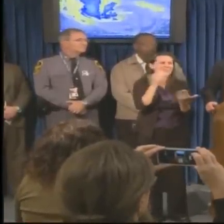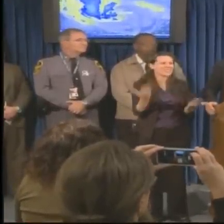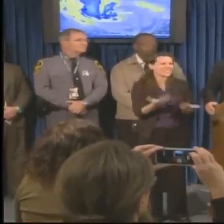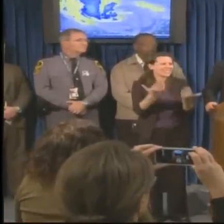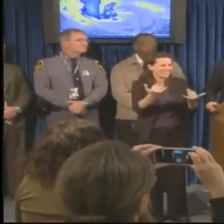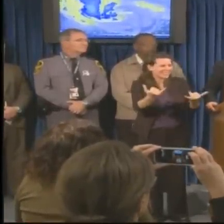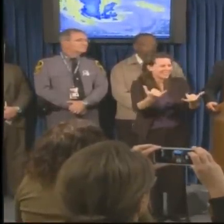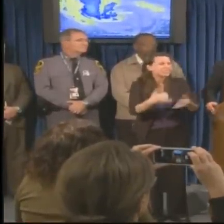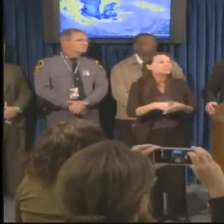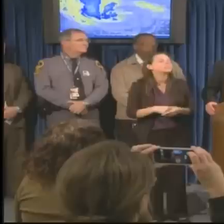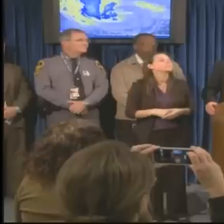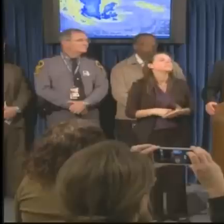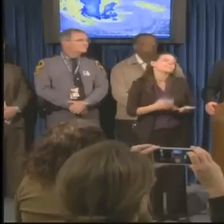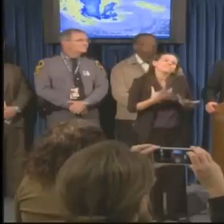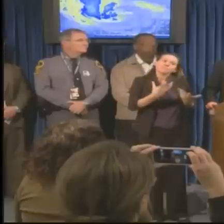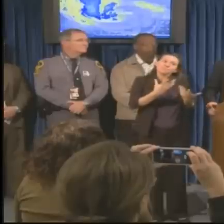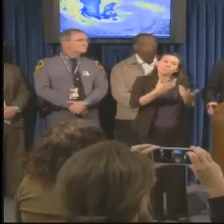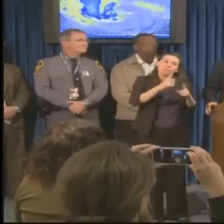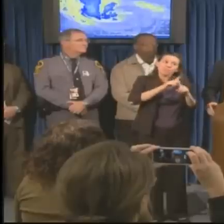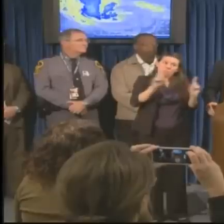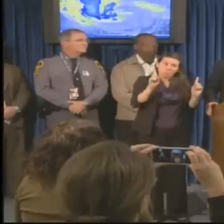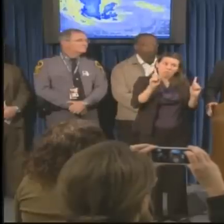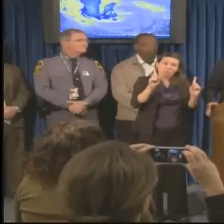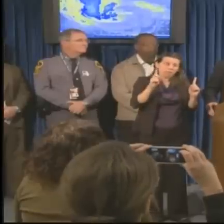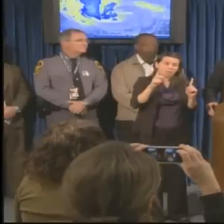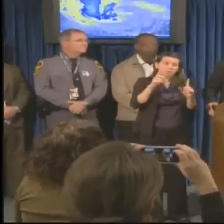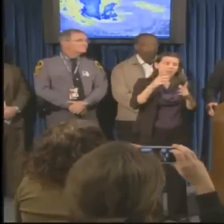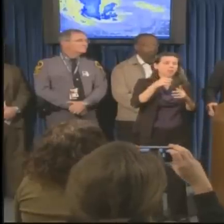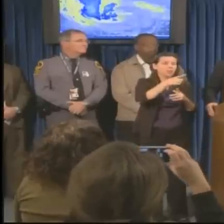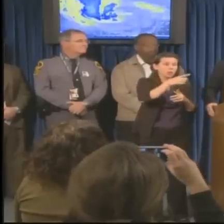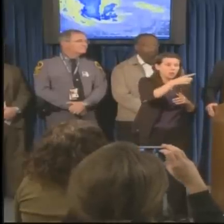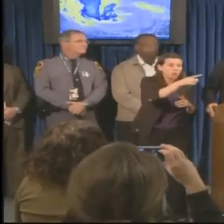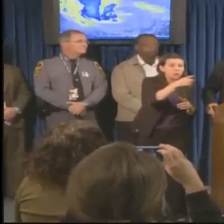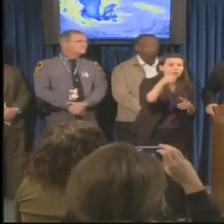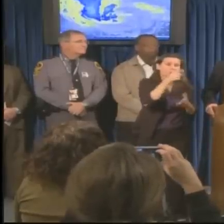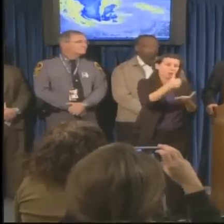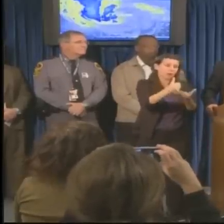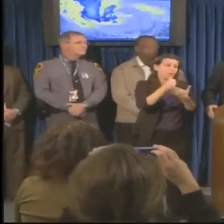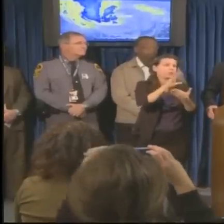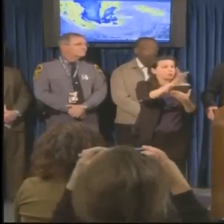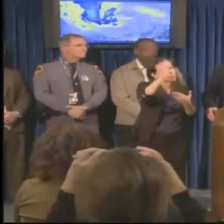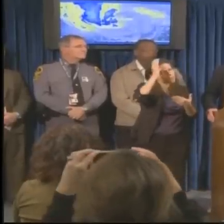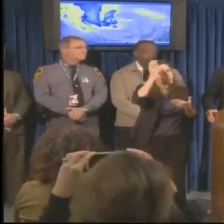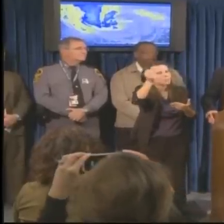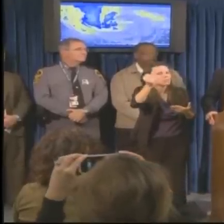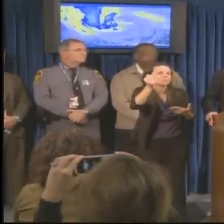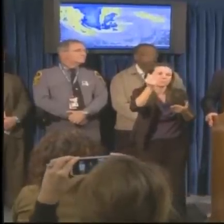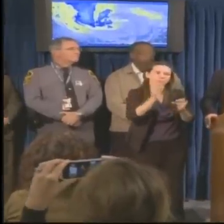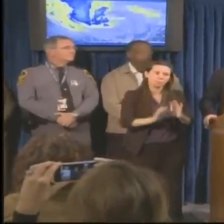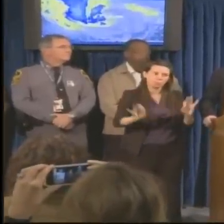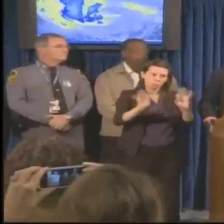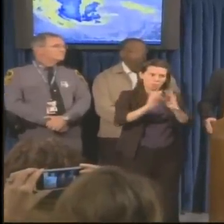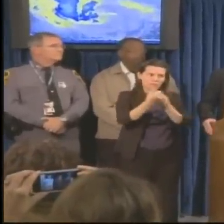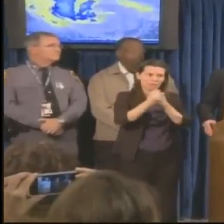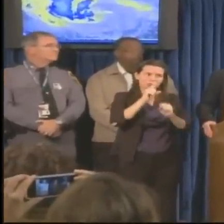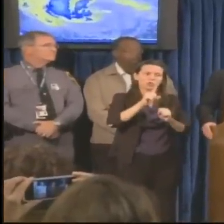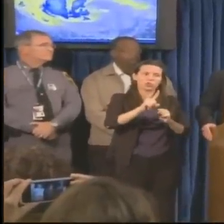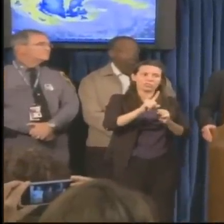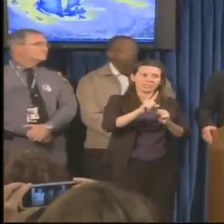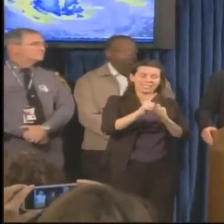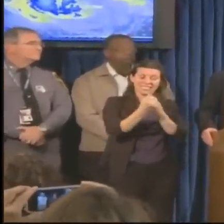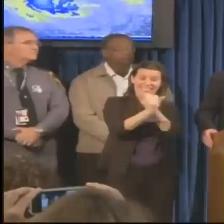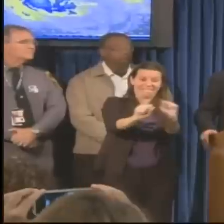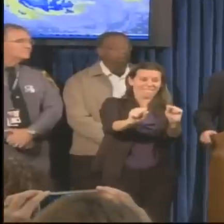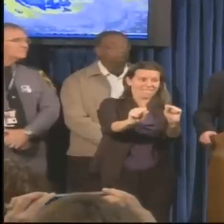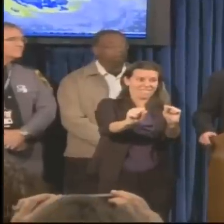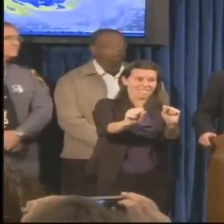it's going to take the good work and common sense of our citizens to make sure we stay safe. I think there are a couple of certainties. One, it's going to get a